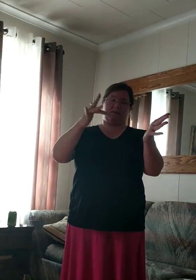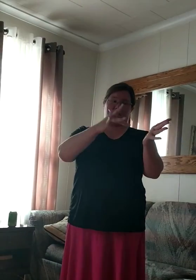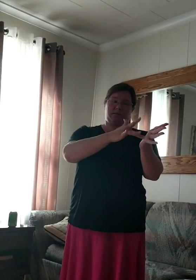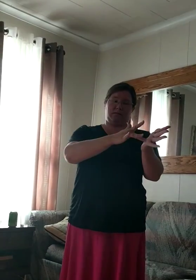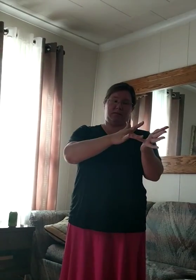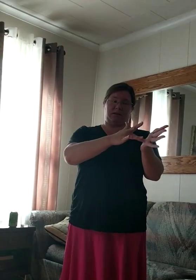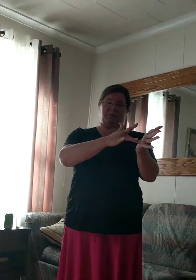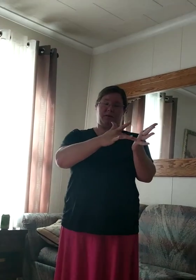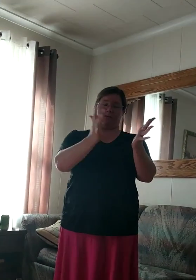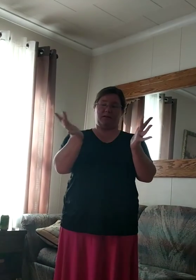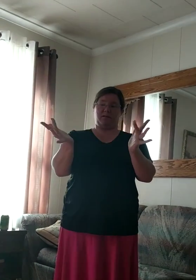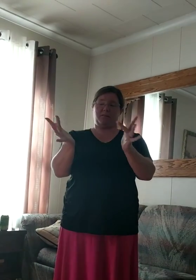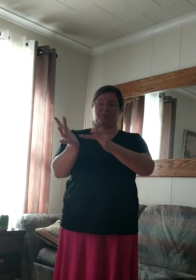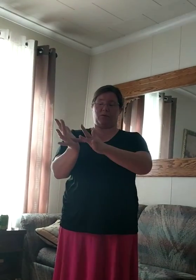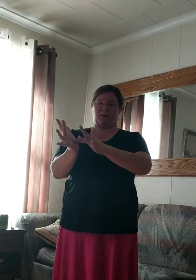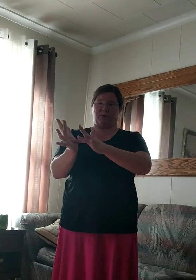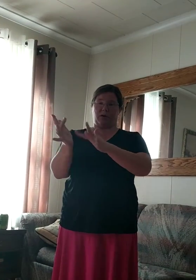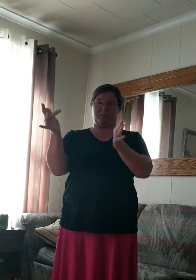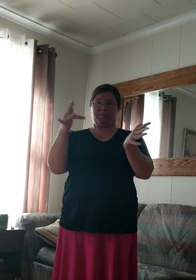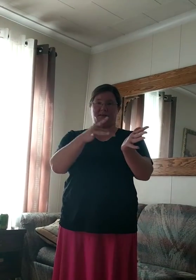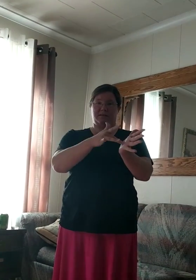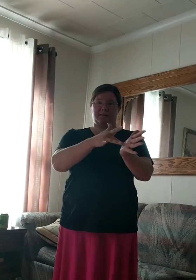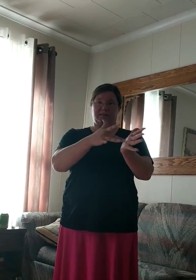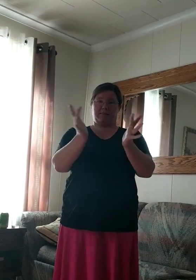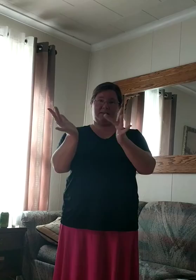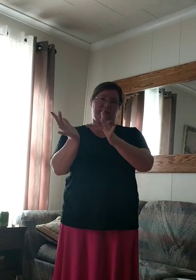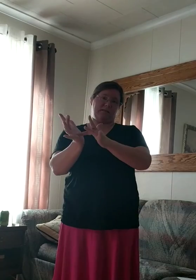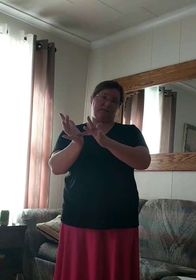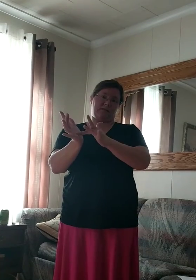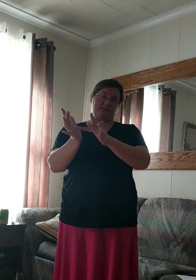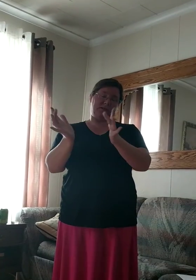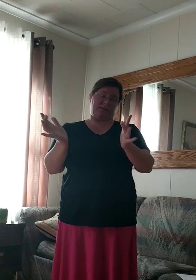Take your middle finger, poke your palm. Jesus.